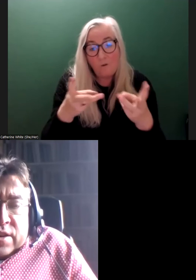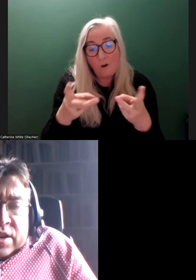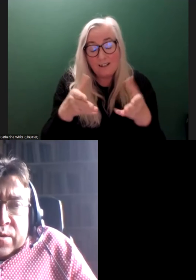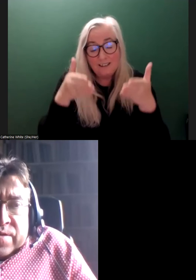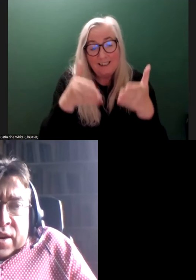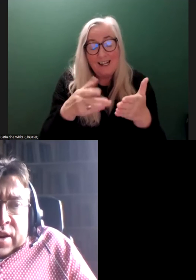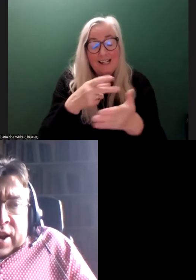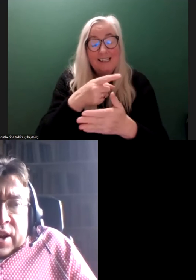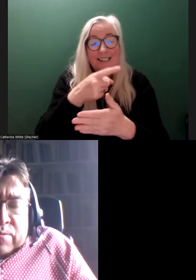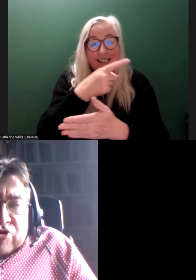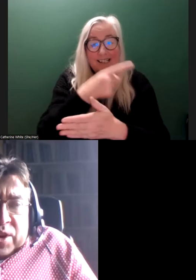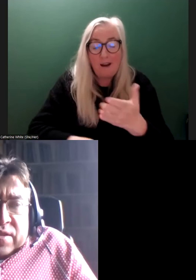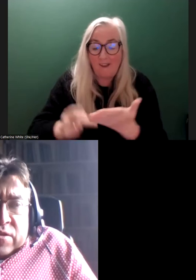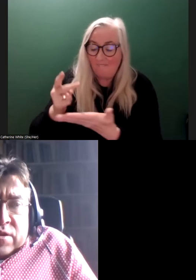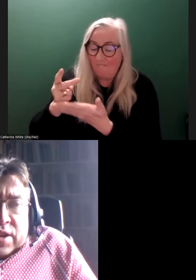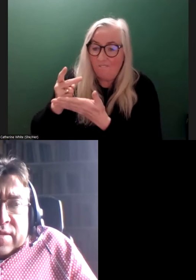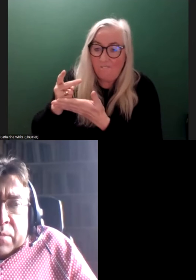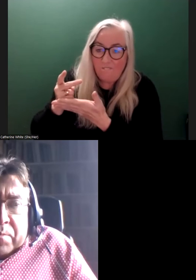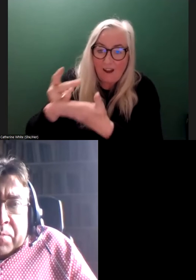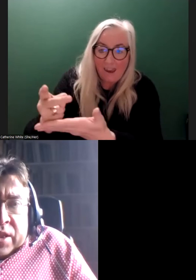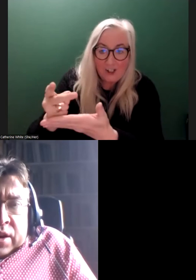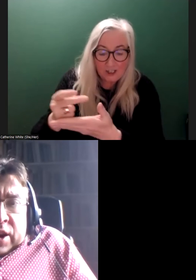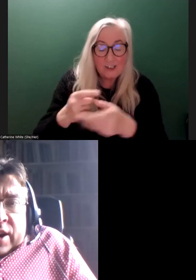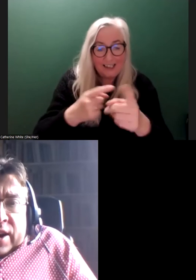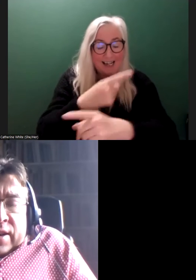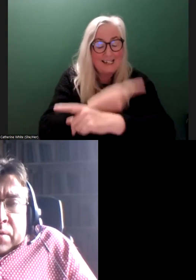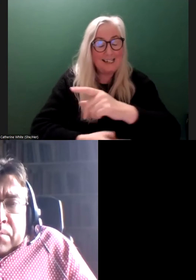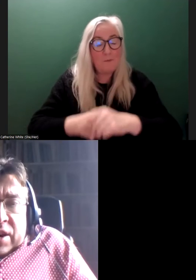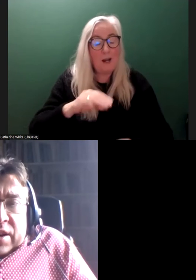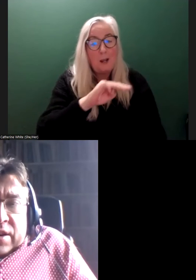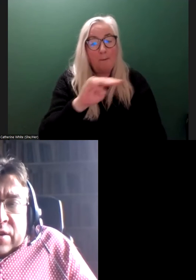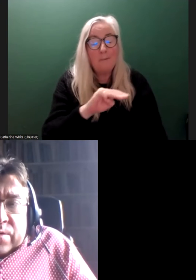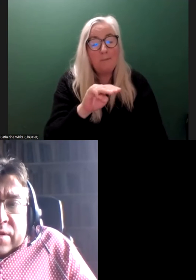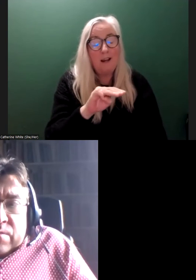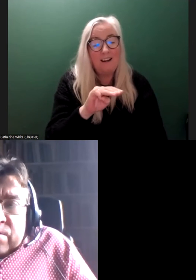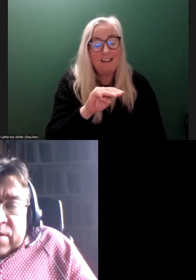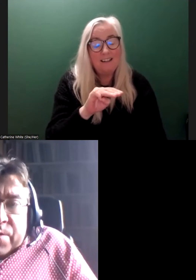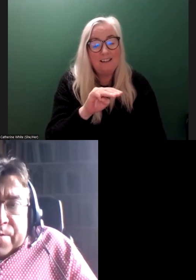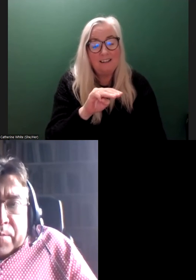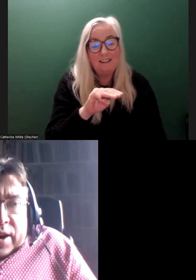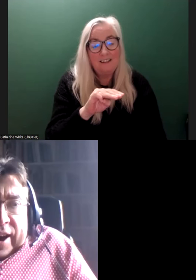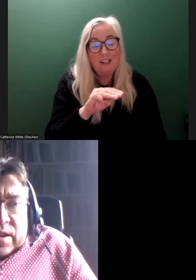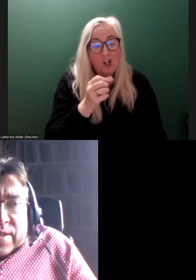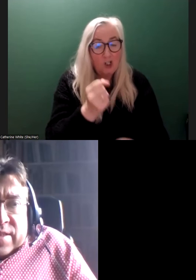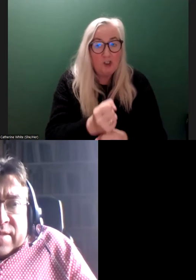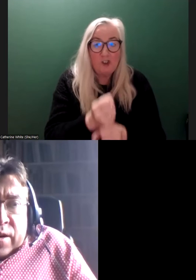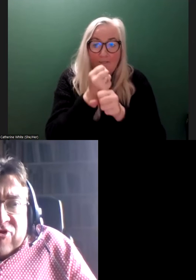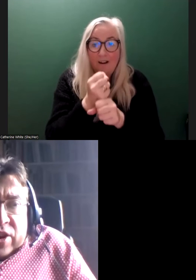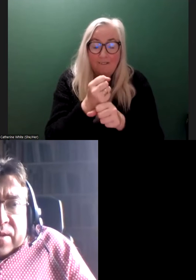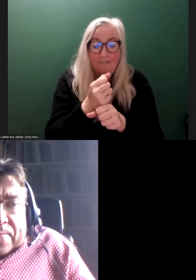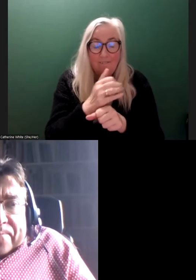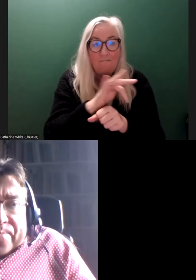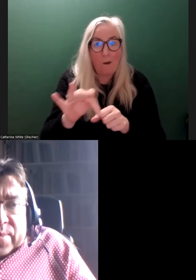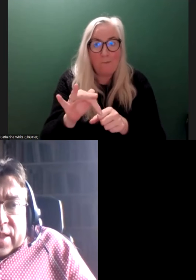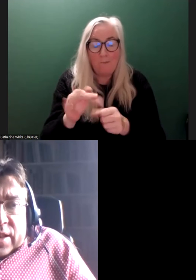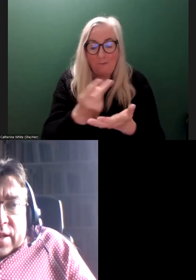volunteers? And would you be concerned that disabled people may, you know, suffer from activist exhaustion?